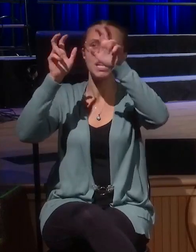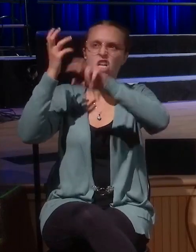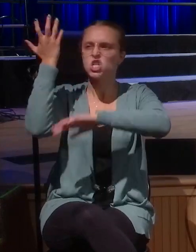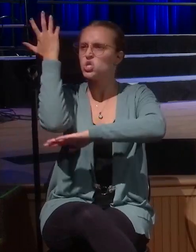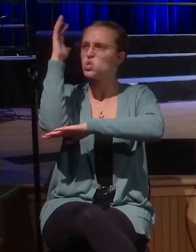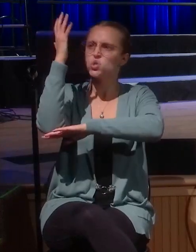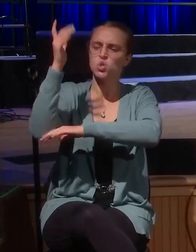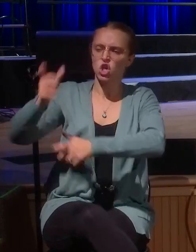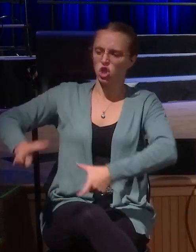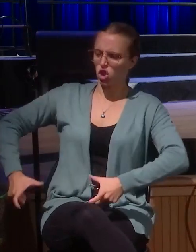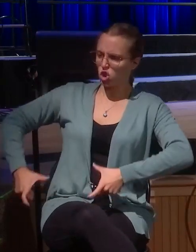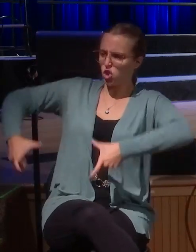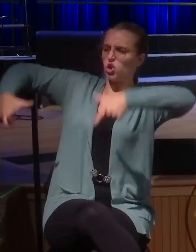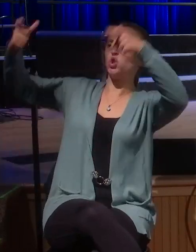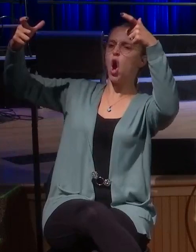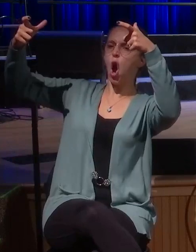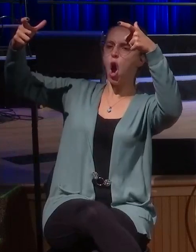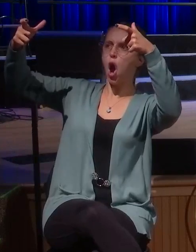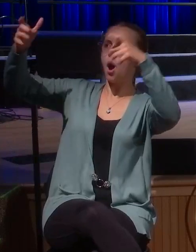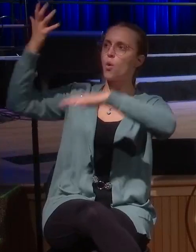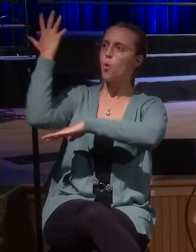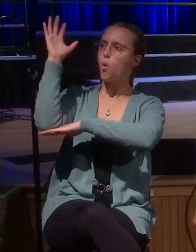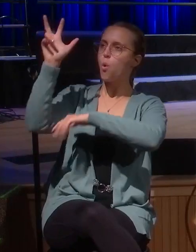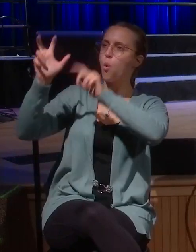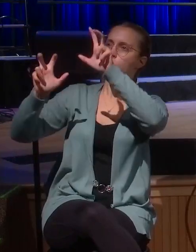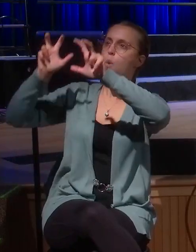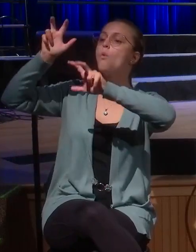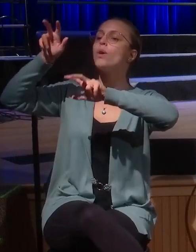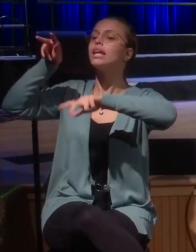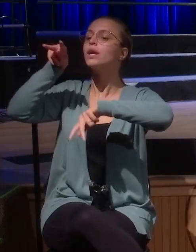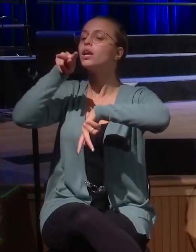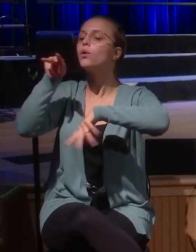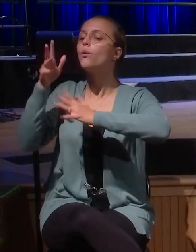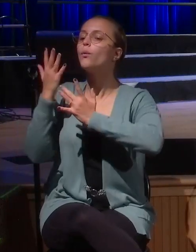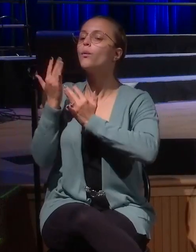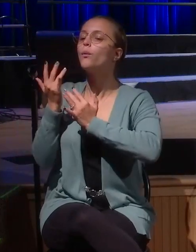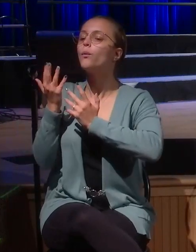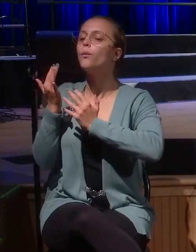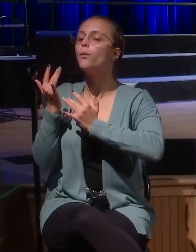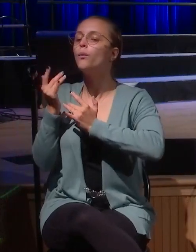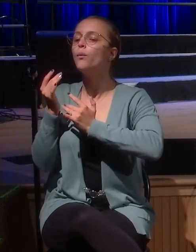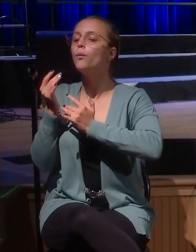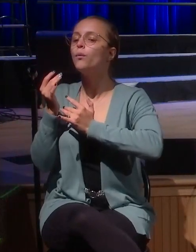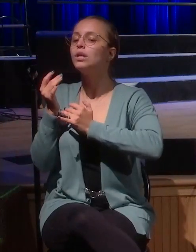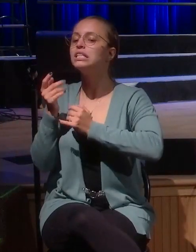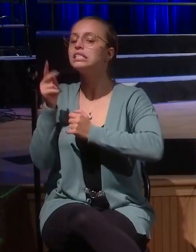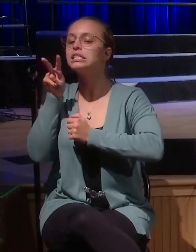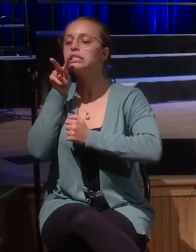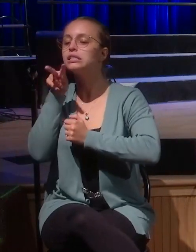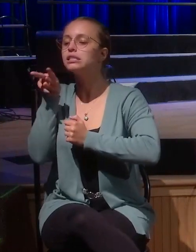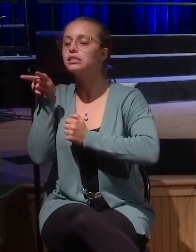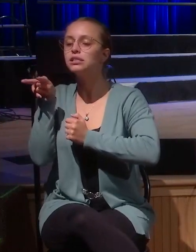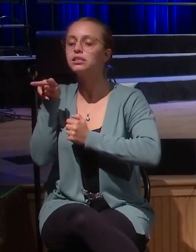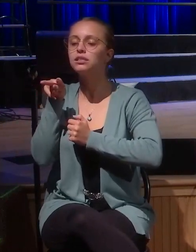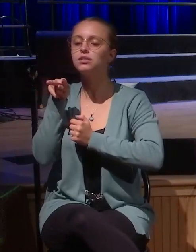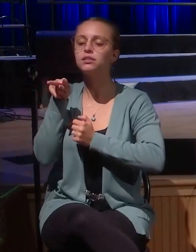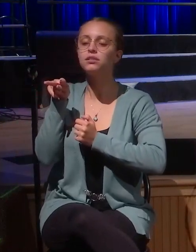tree, an easy to climb tree, and climbs up there and waits for them to pass high just to get a glimpse of this one that they call the Messiah.